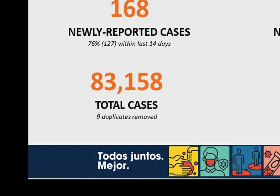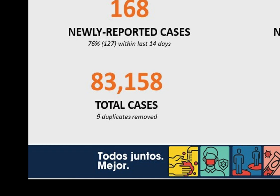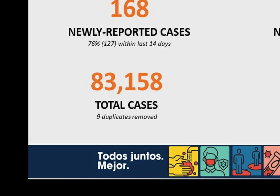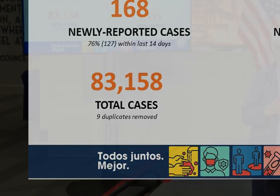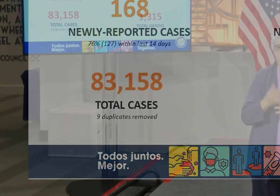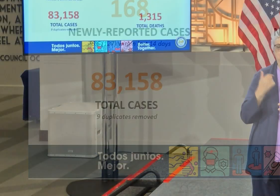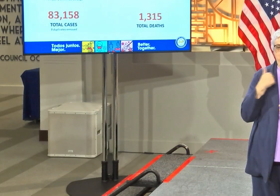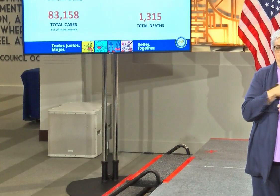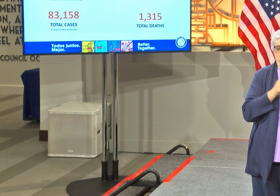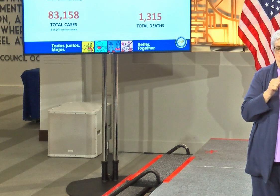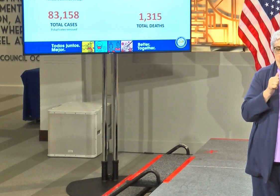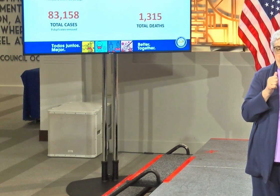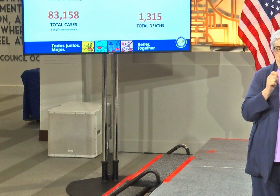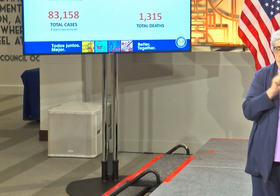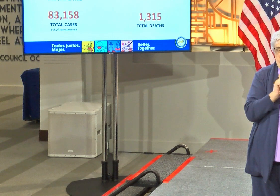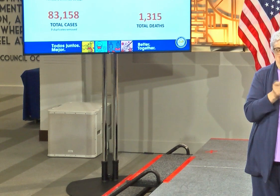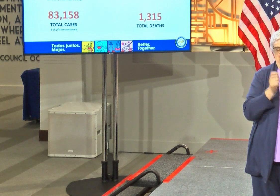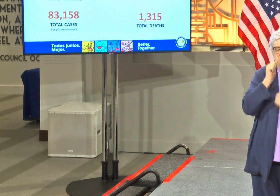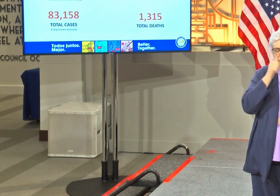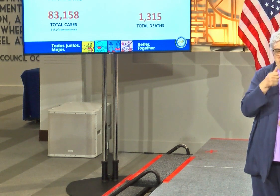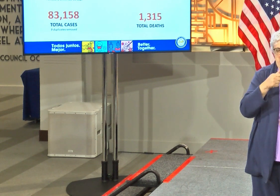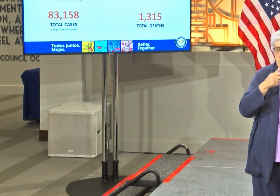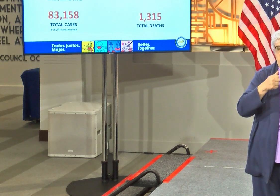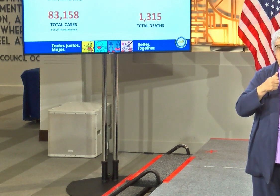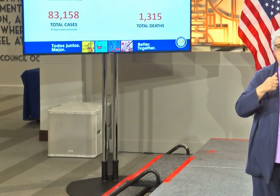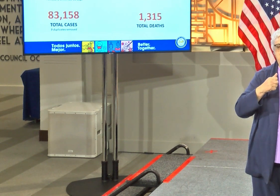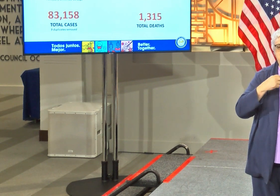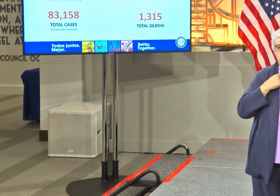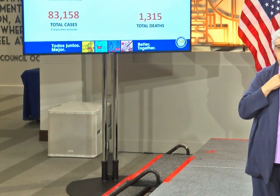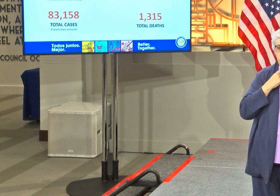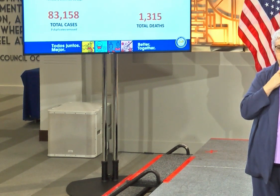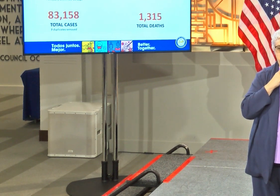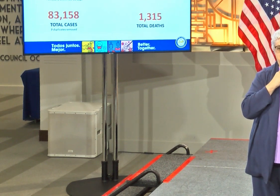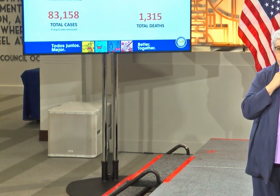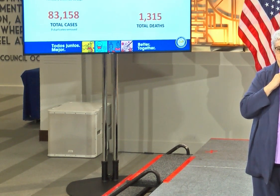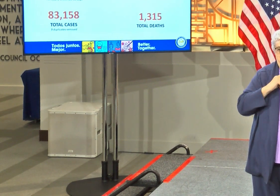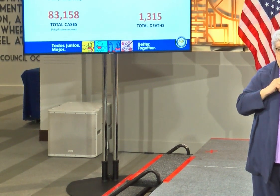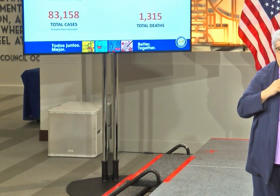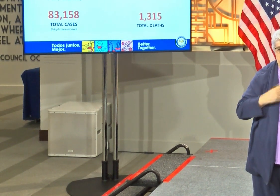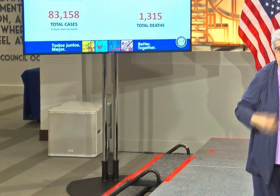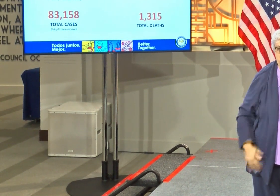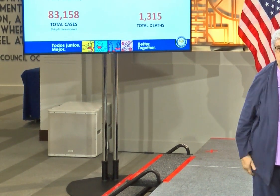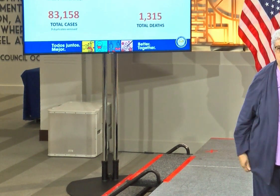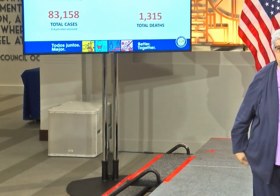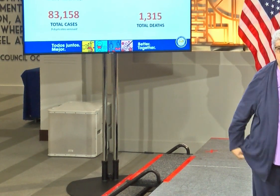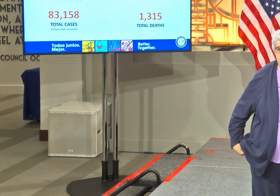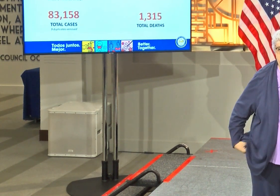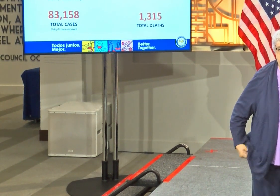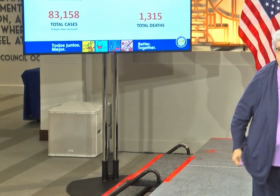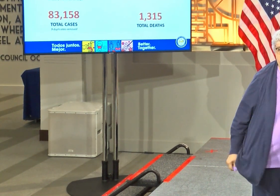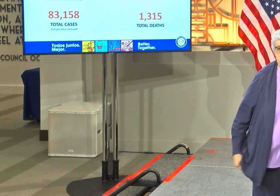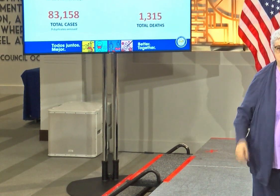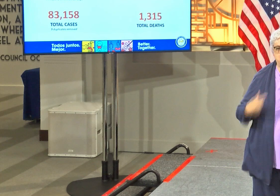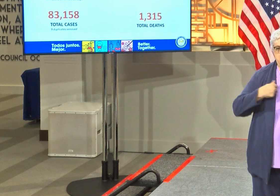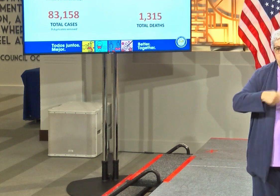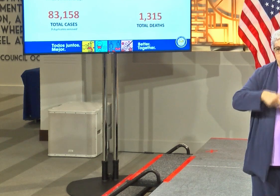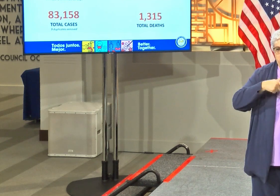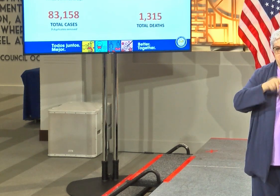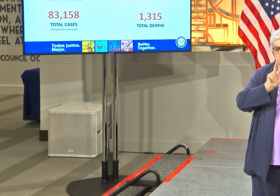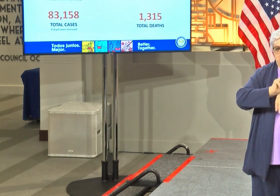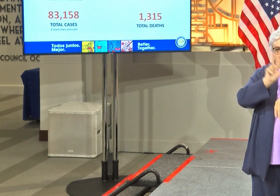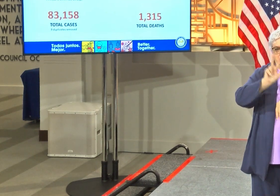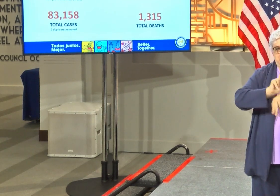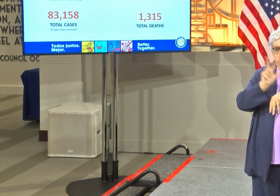is subject to change tomorrow and the days to come. You know, we had suspended holding these 3 o'clock press conferences for